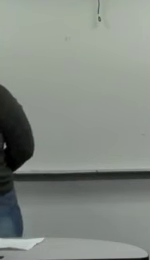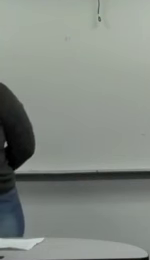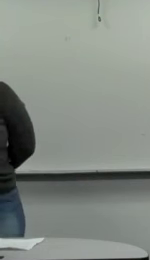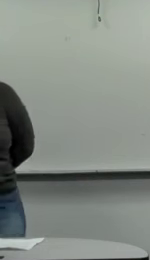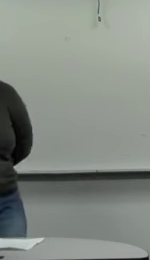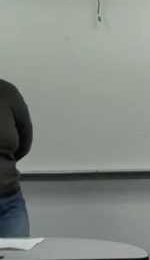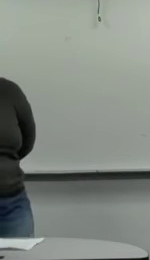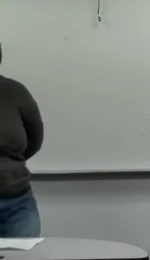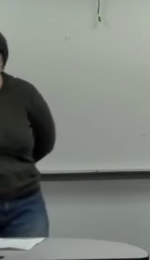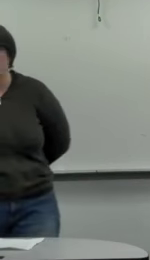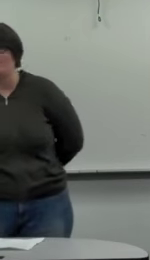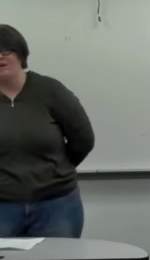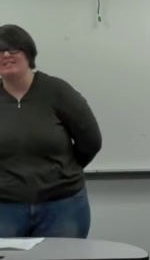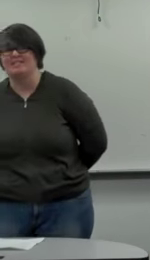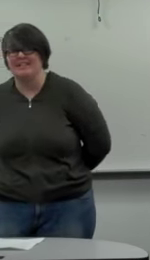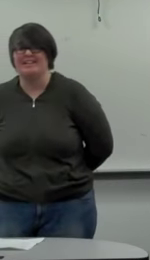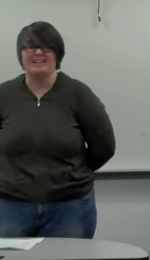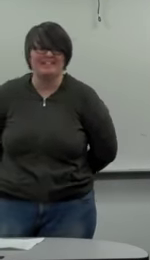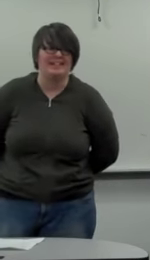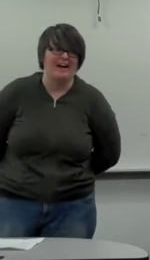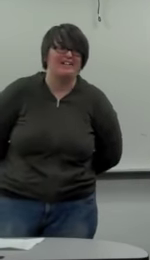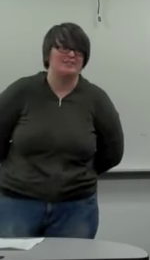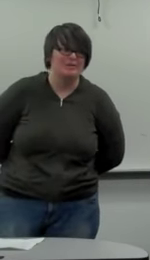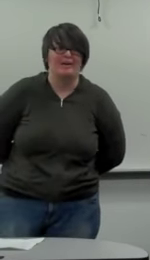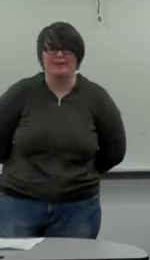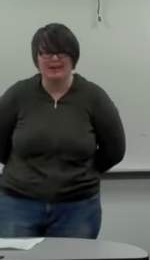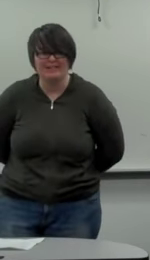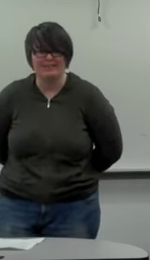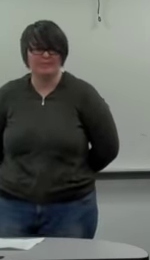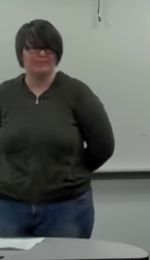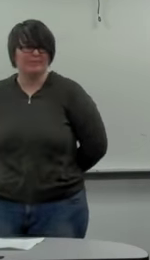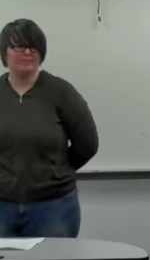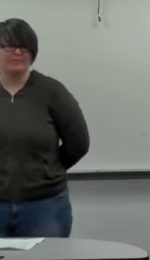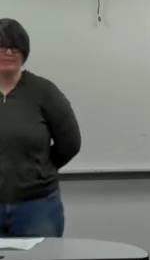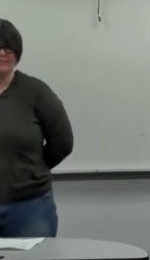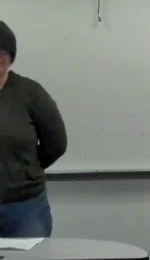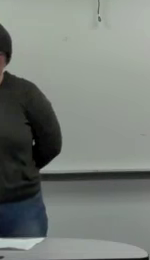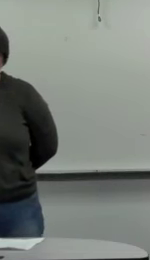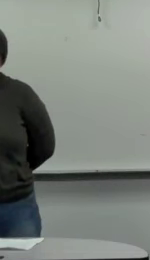Toxoplasm loves cats. Toxoplasm and wants to get into cats no matter what.